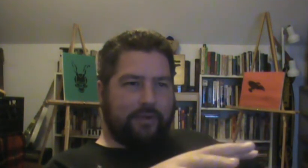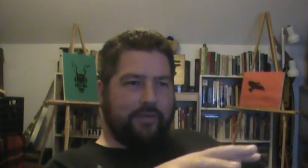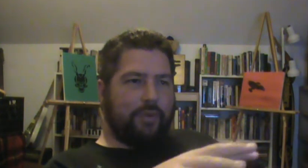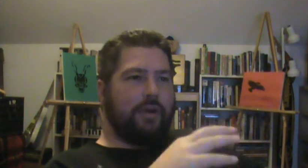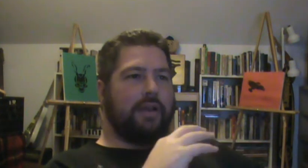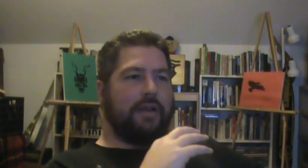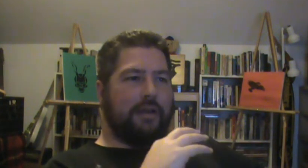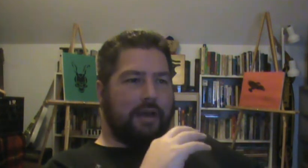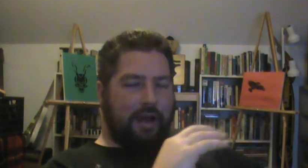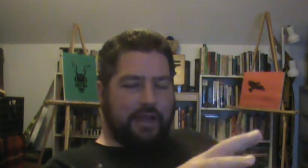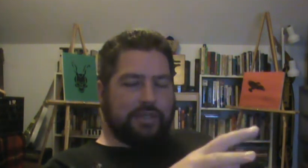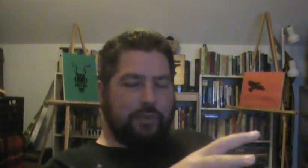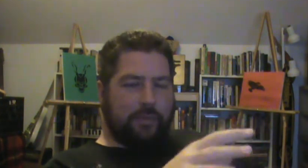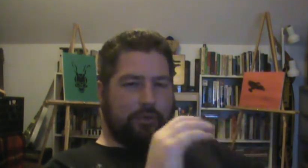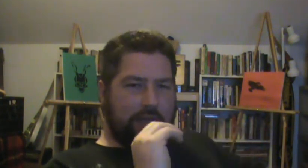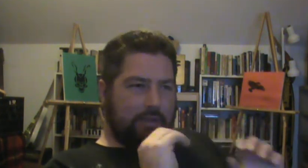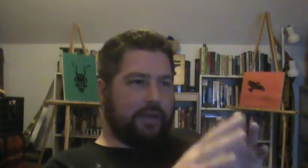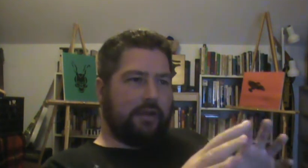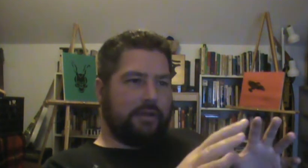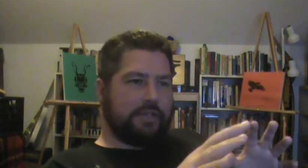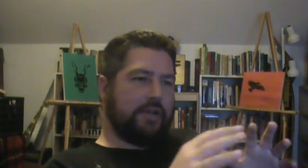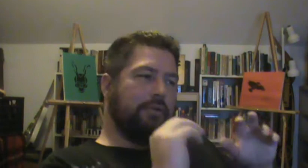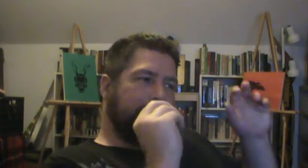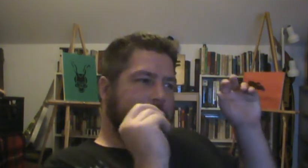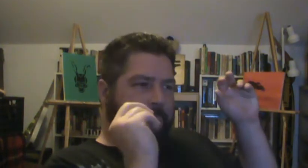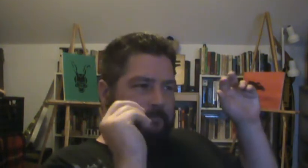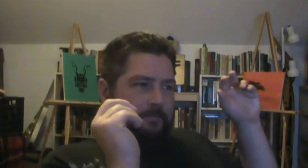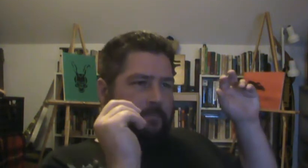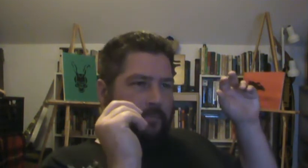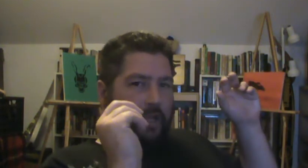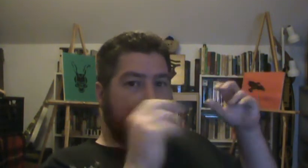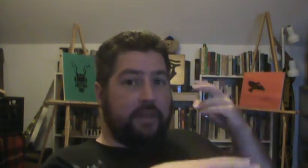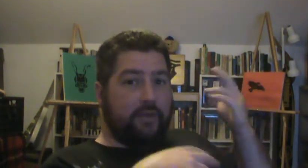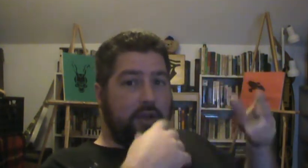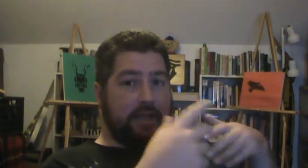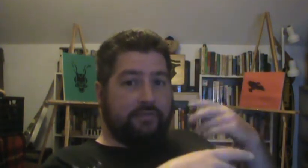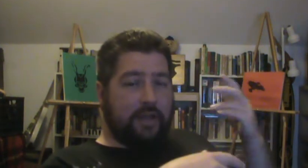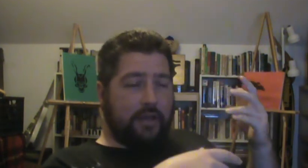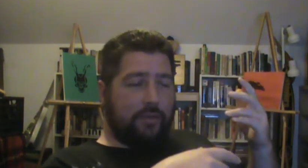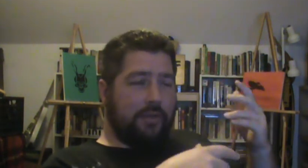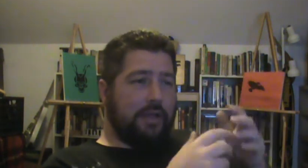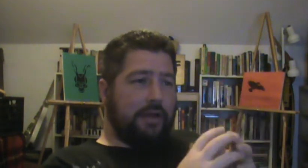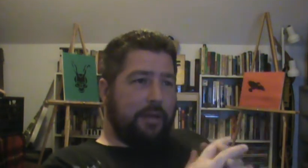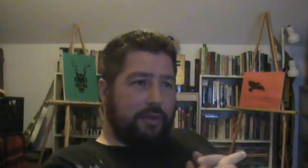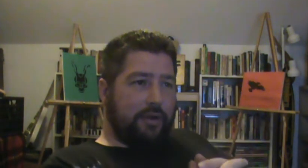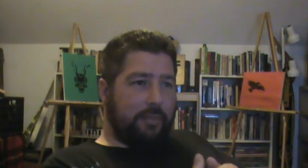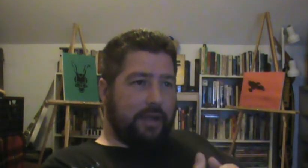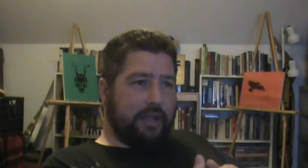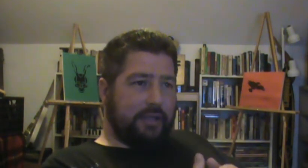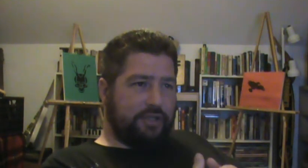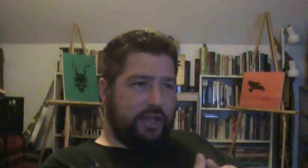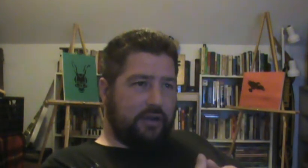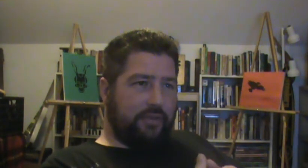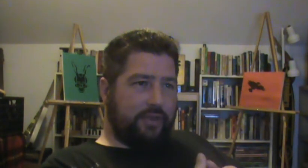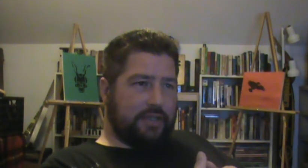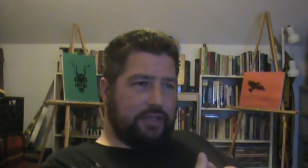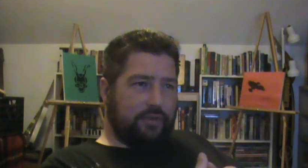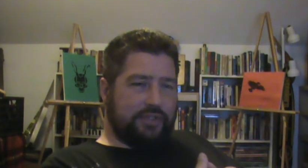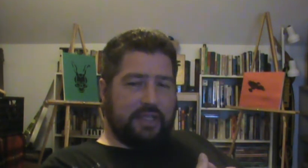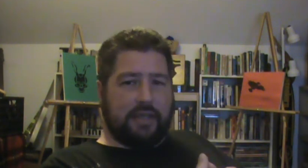for everyone. I just want to put it out there. So it'll be the very next video uploaded on my channel that you'll see